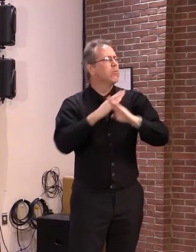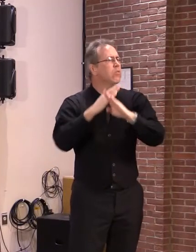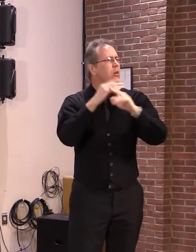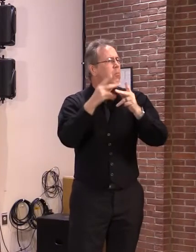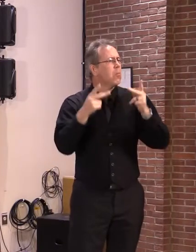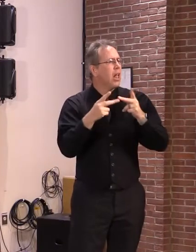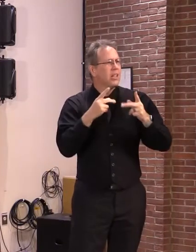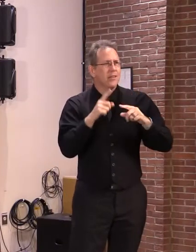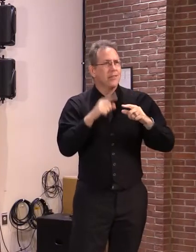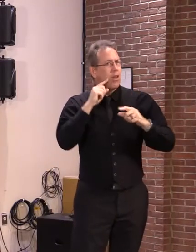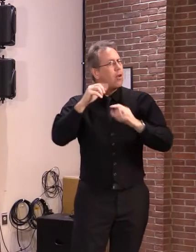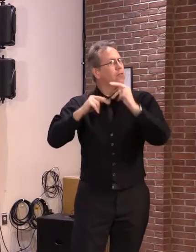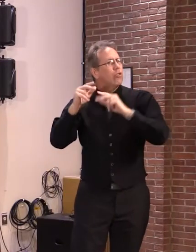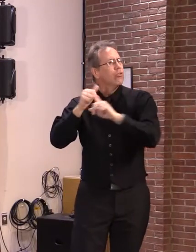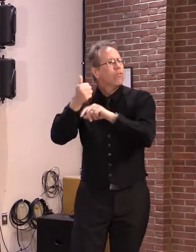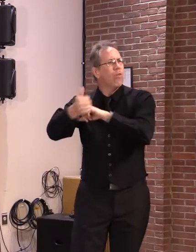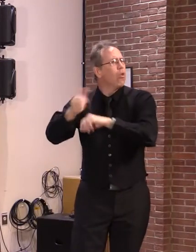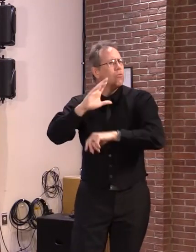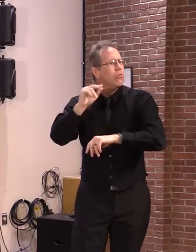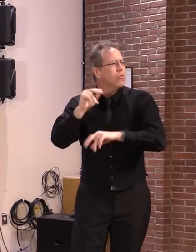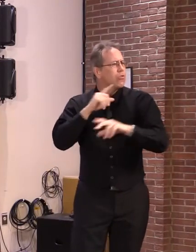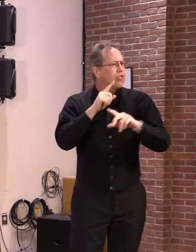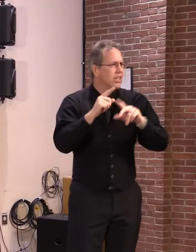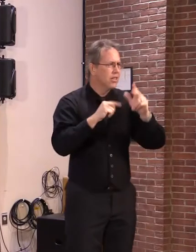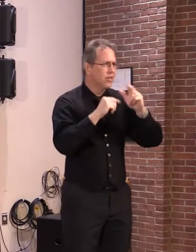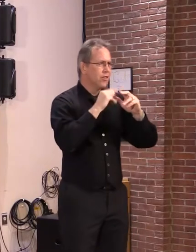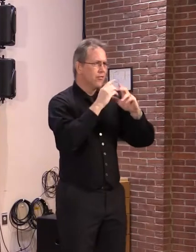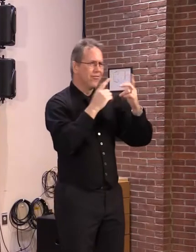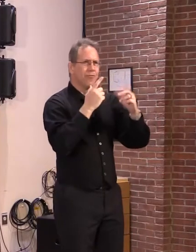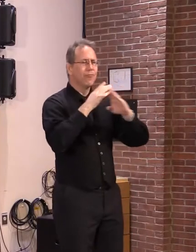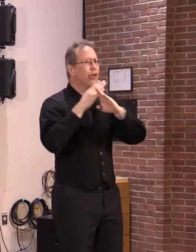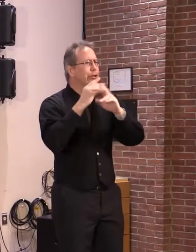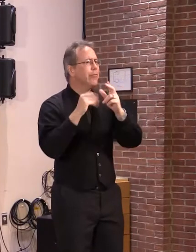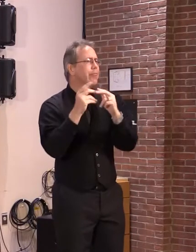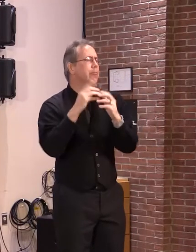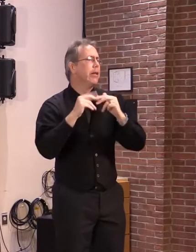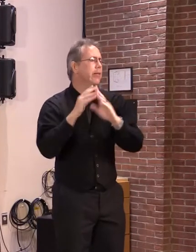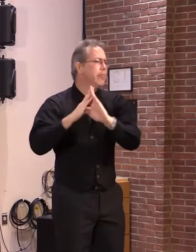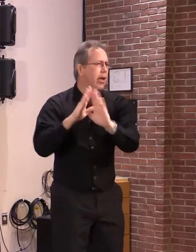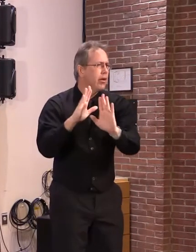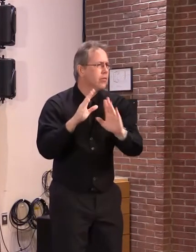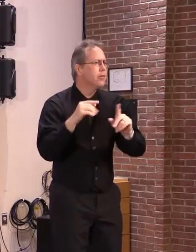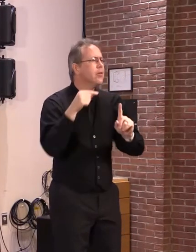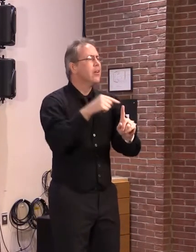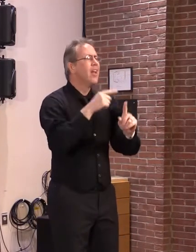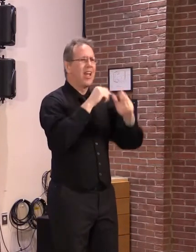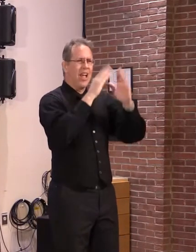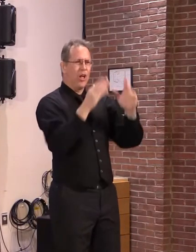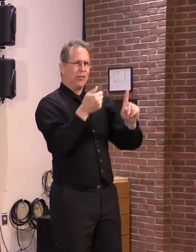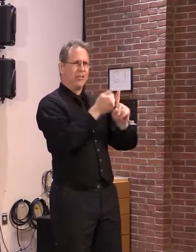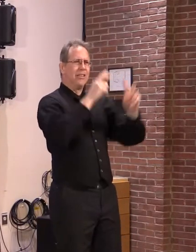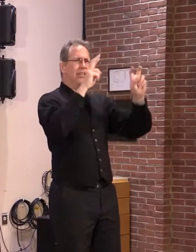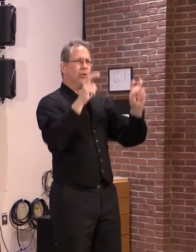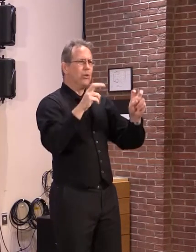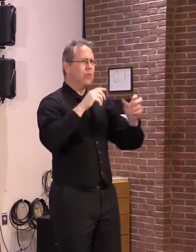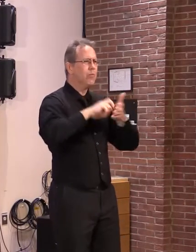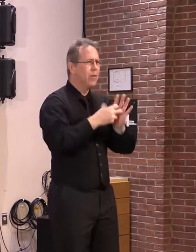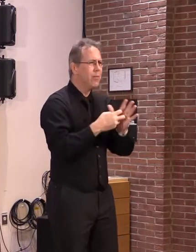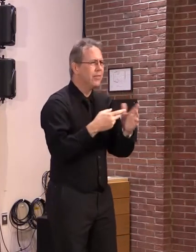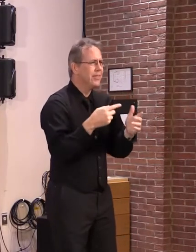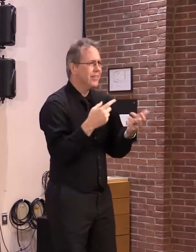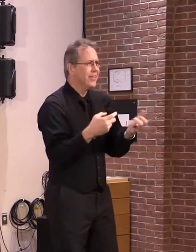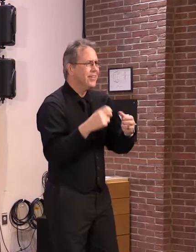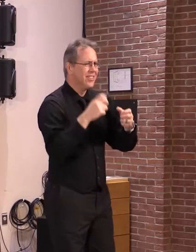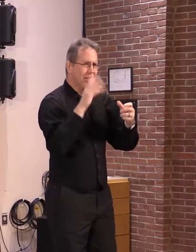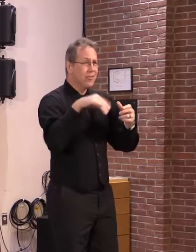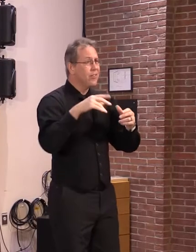most Vermonters would agree that safe and decent housing is a human right. To make good on this promise that housing is